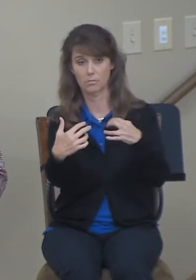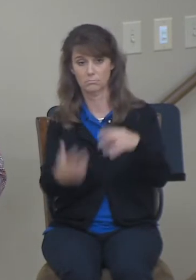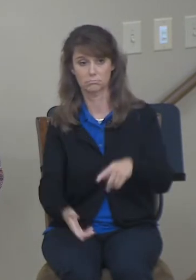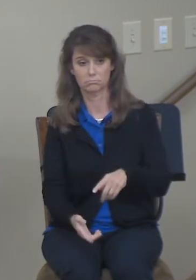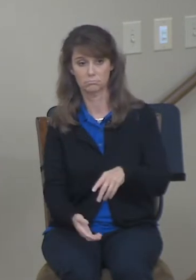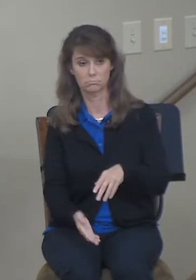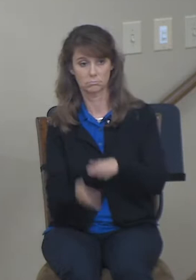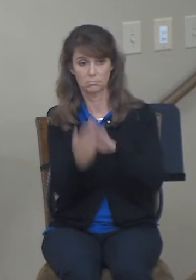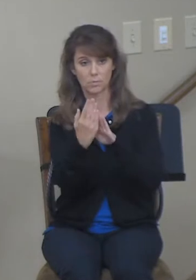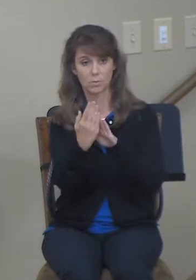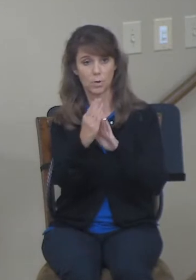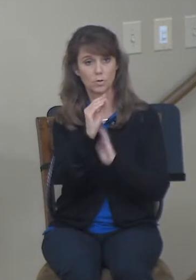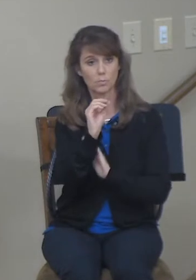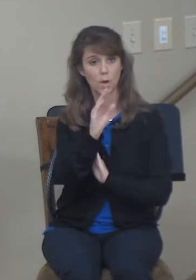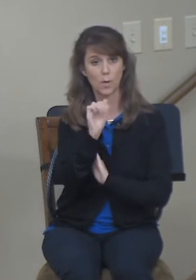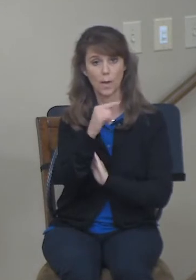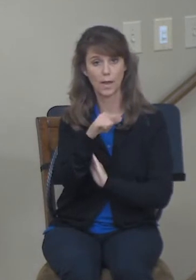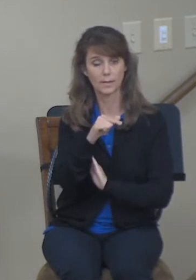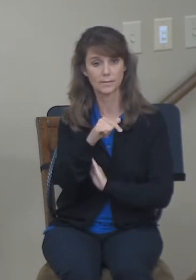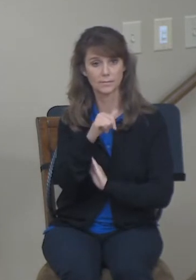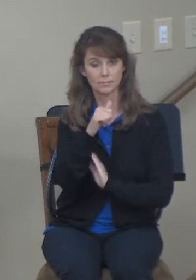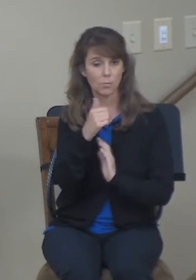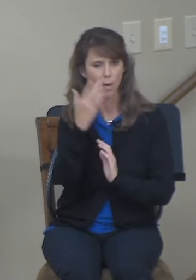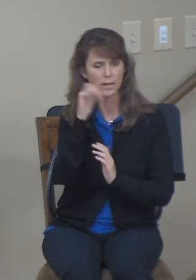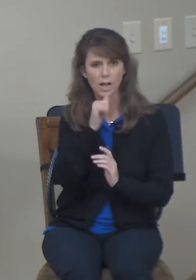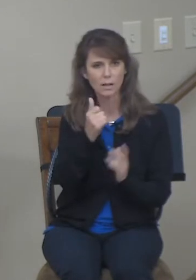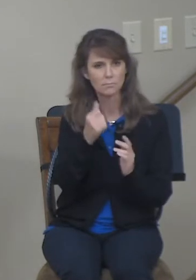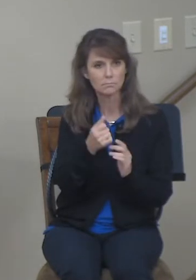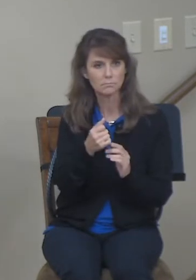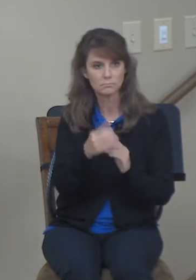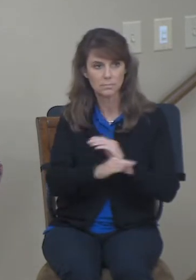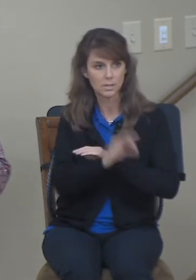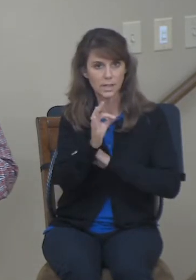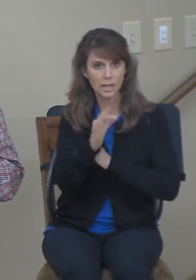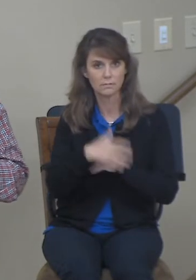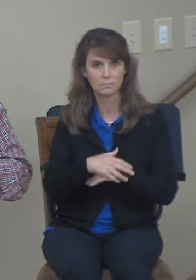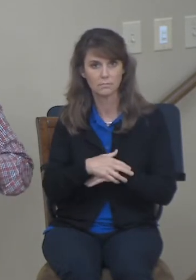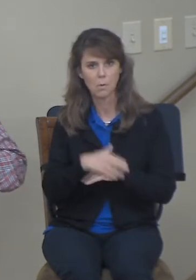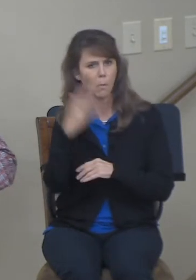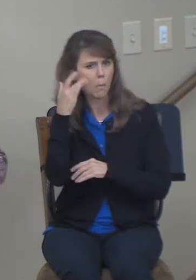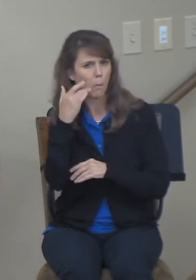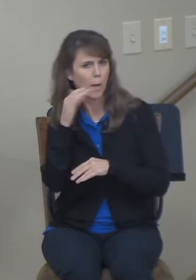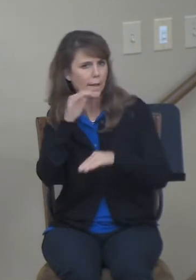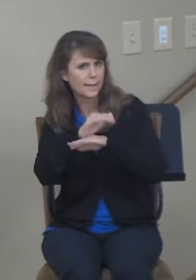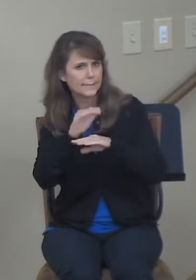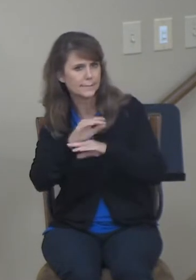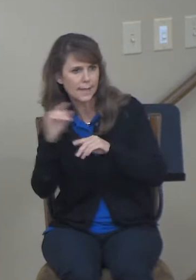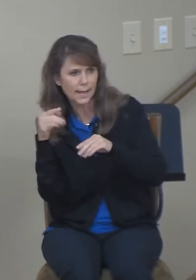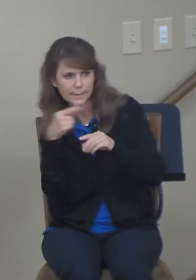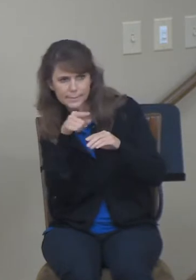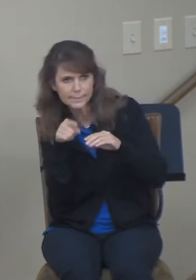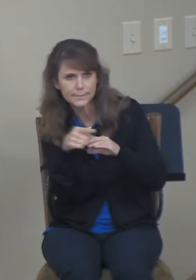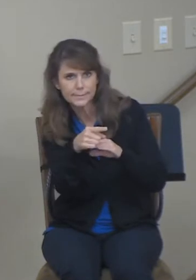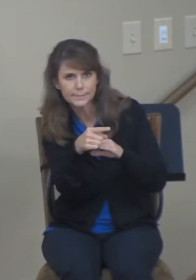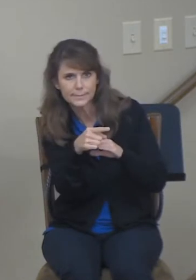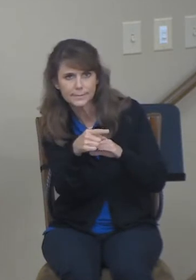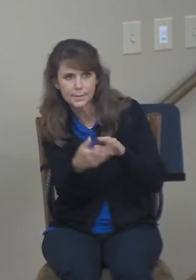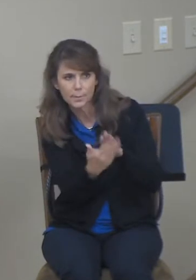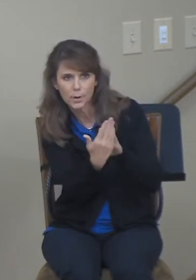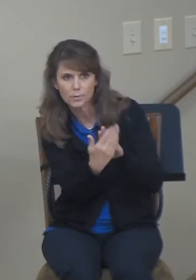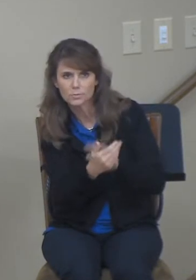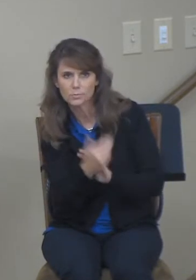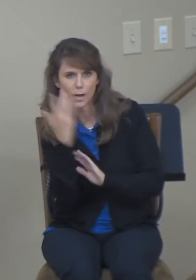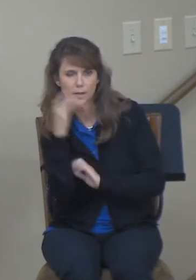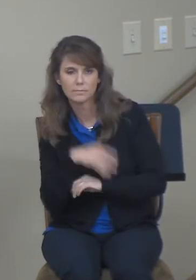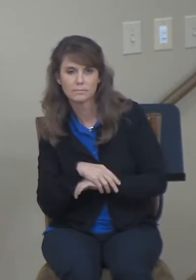Ruth to go to him secretly by night. Furthermore, when she talked about how this was going to come about, there's no mention